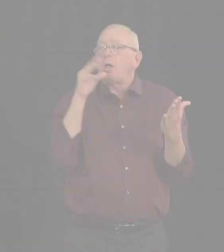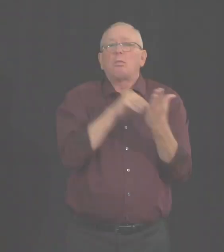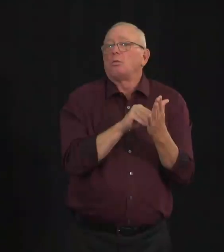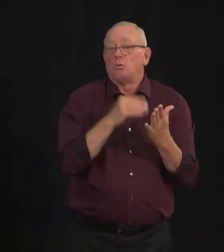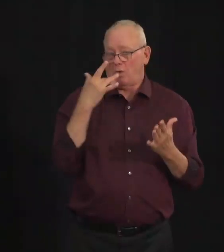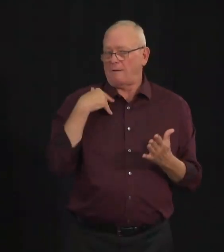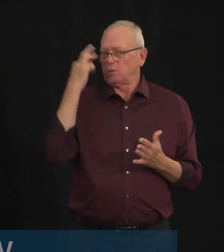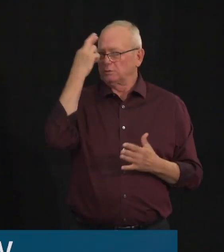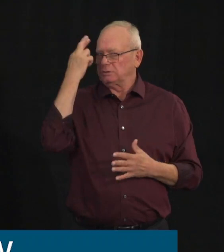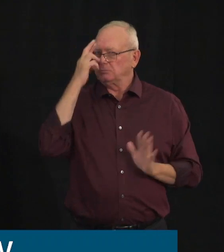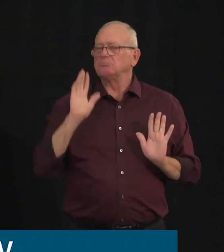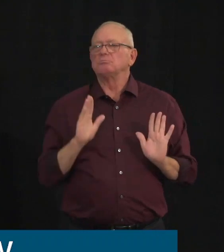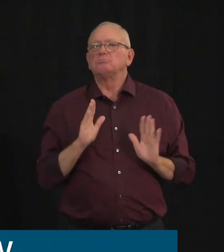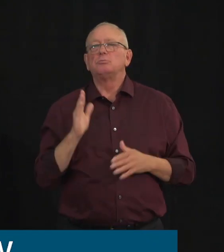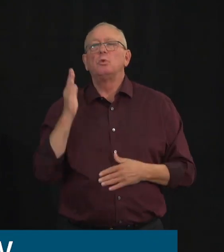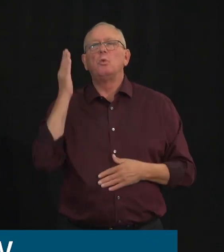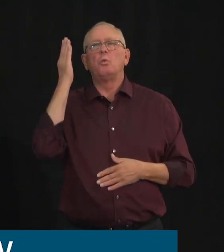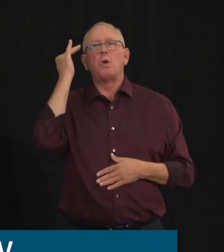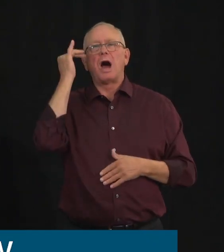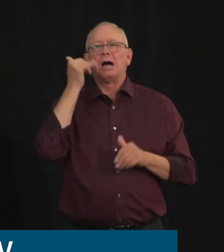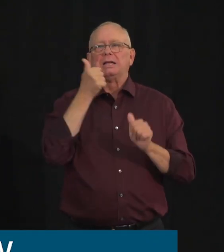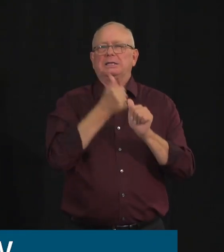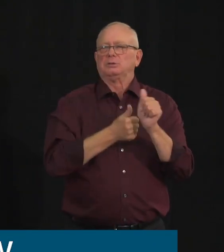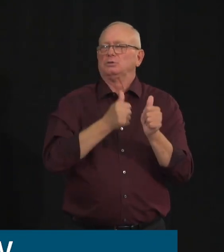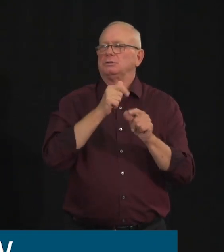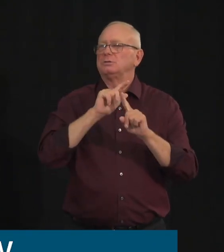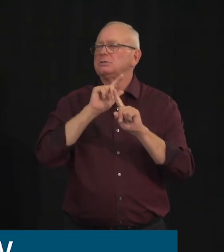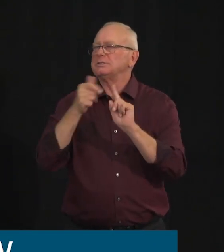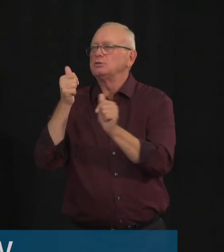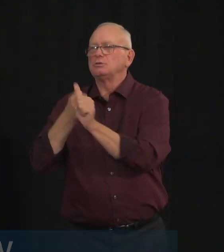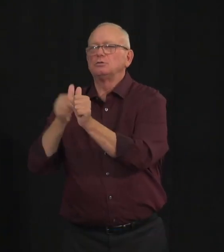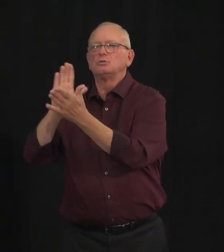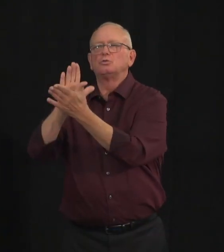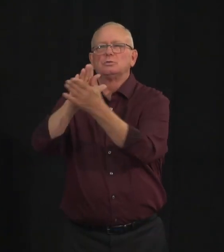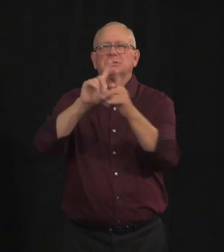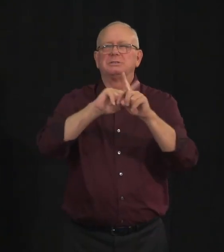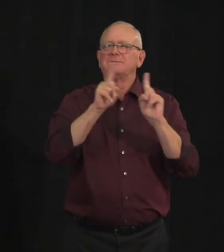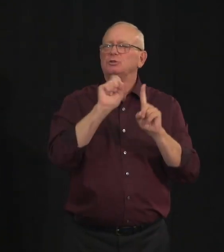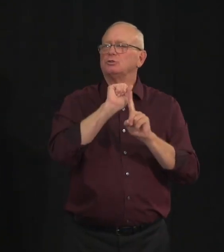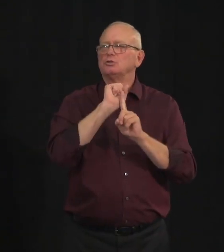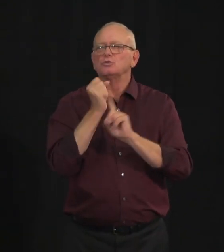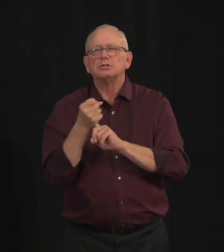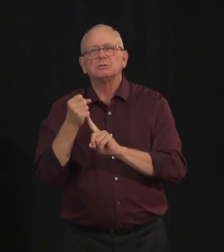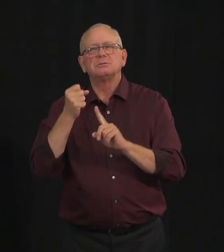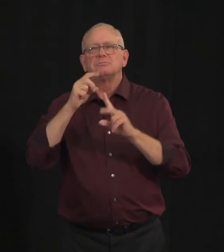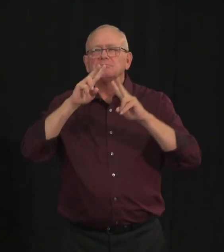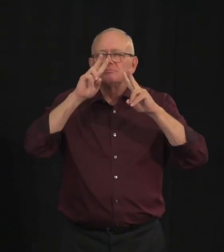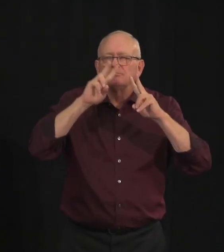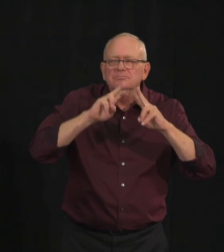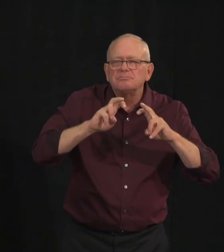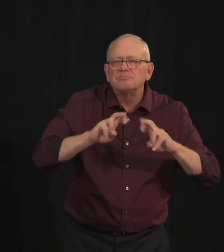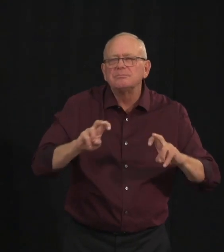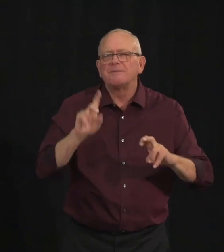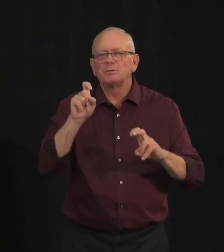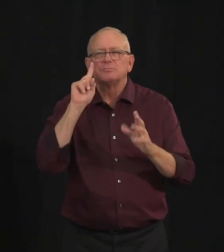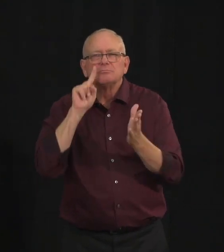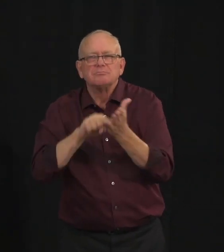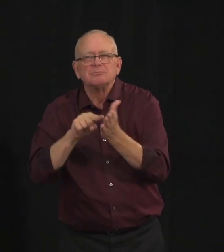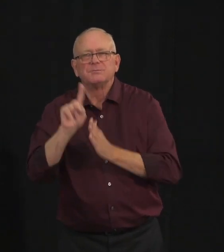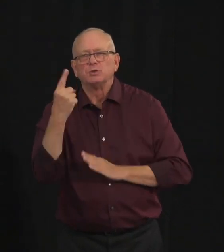Return to in-school learning is complex, and a number of factors will inform any school closure decision.